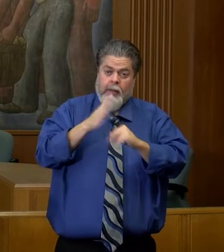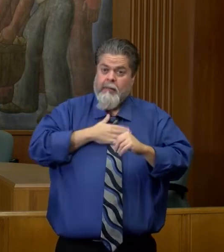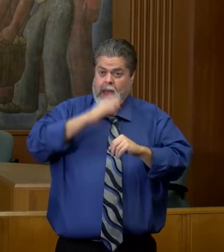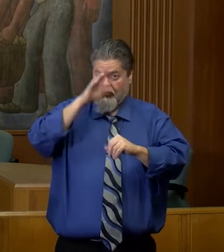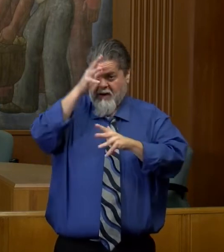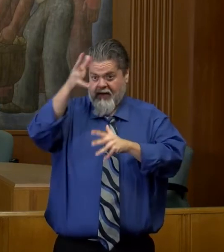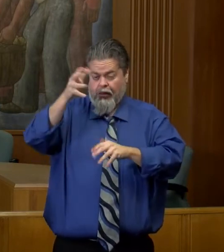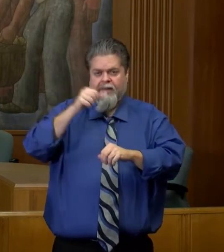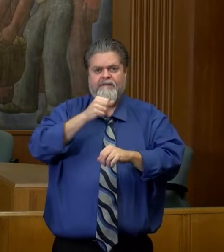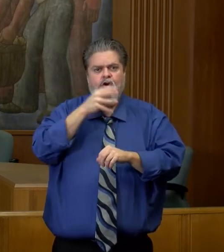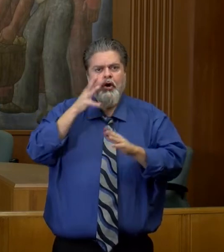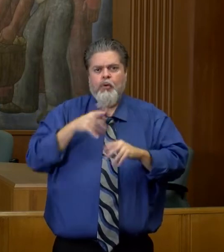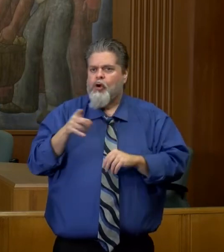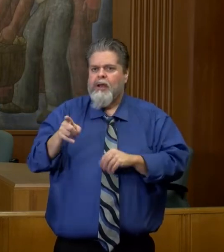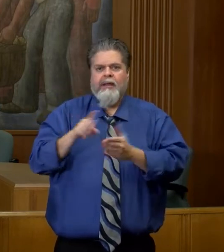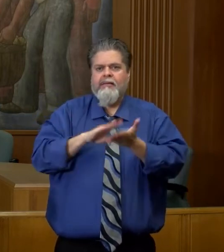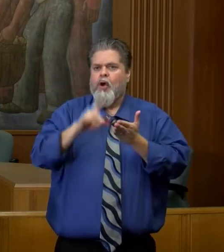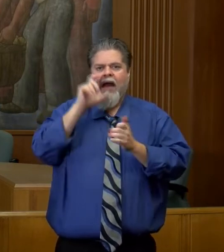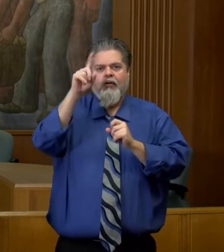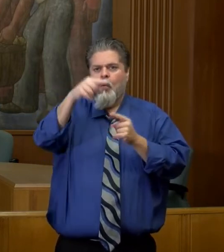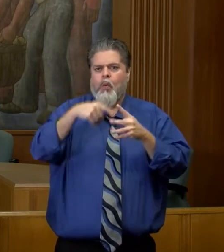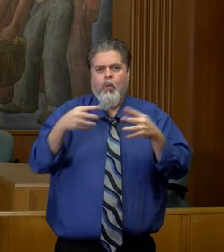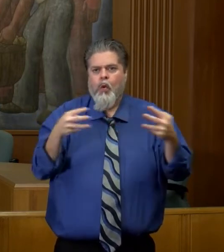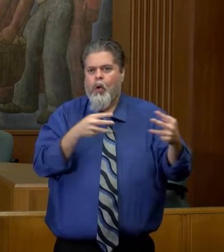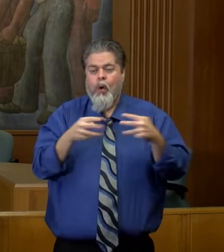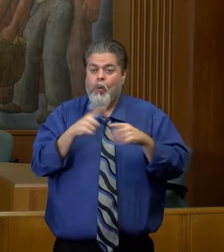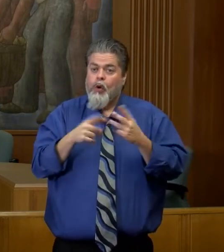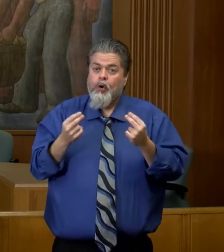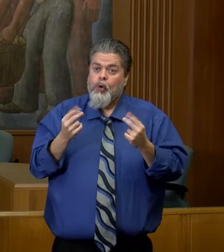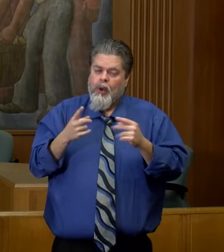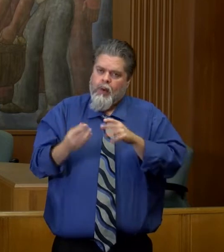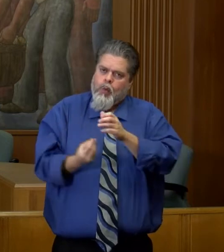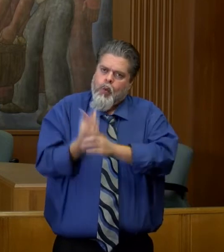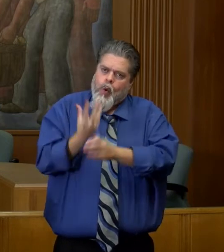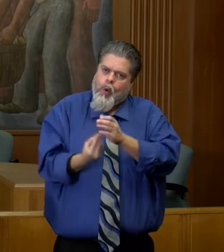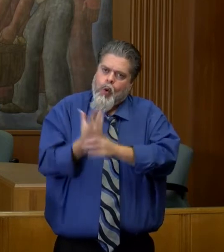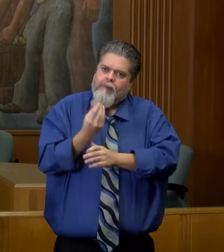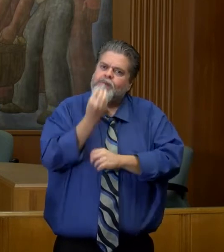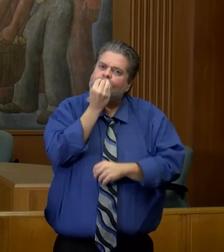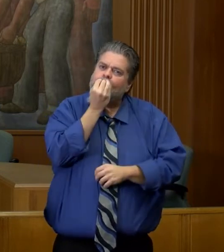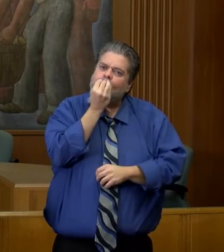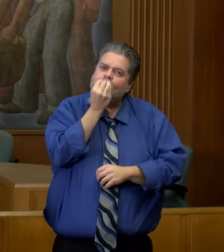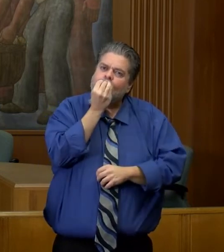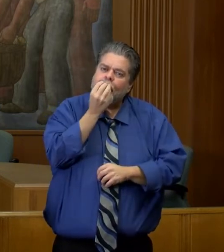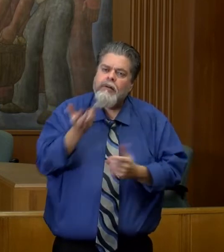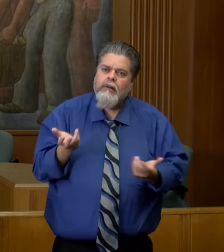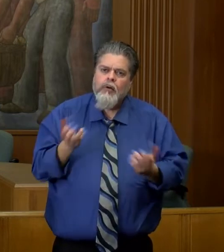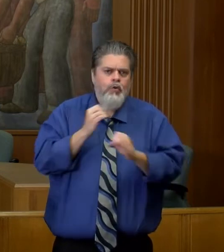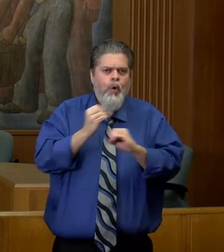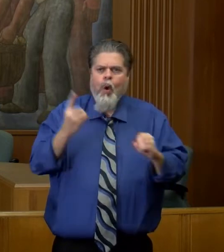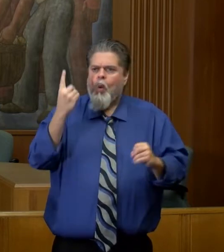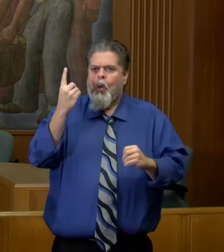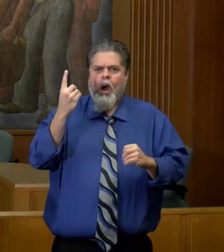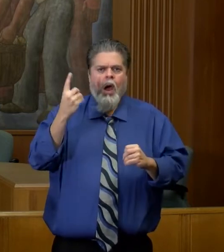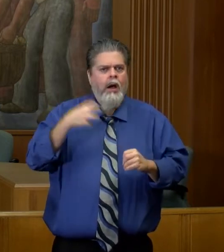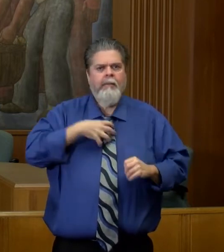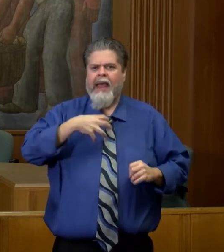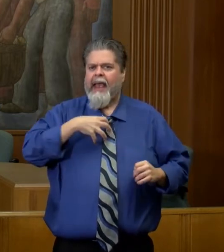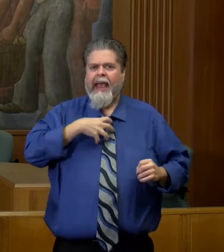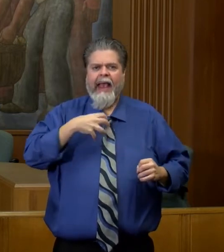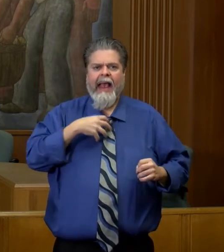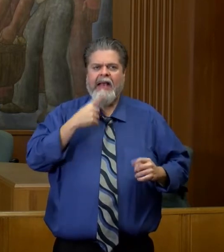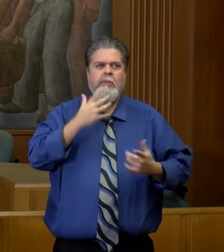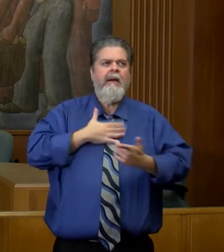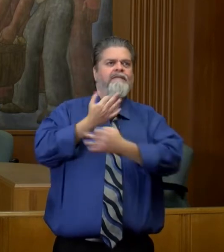farmer, he was an example, what he did to help the country was grow food. No one seemed to complain about